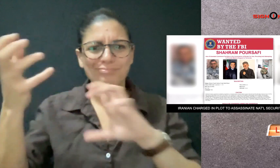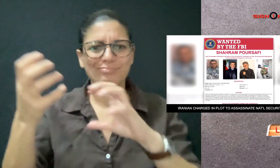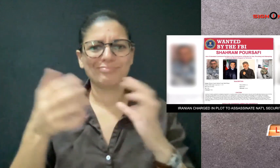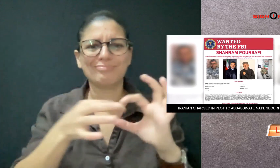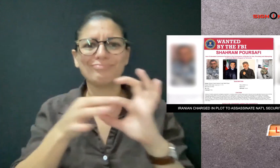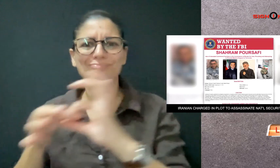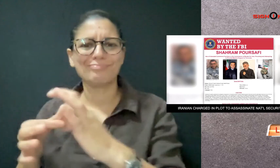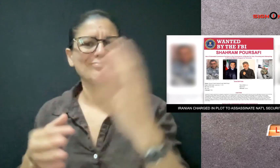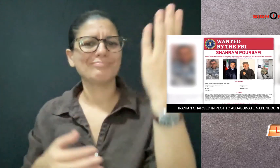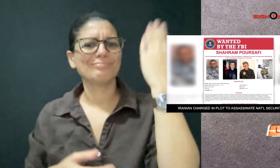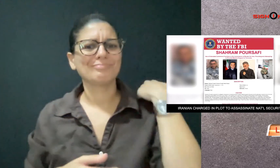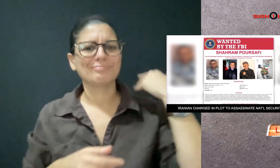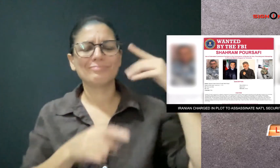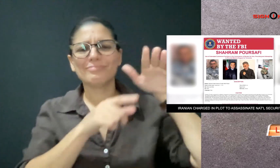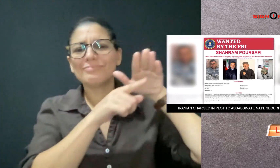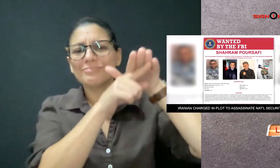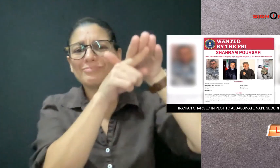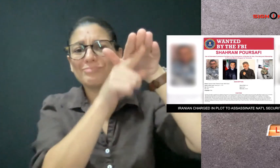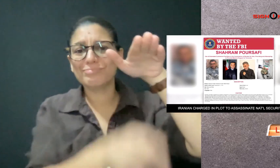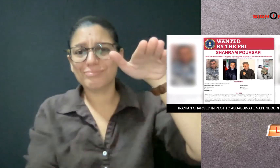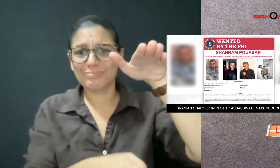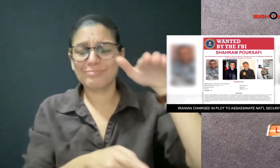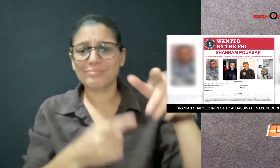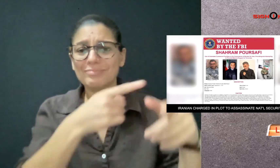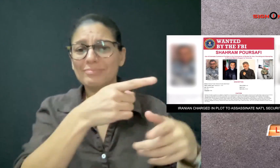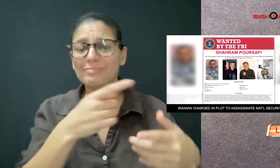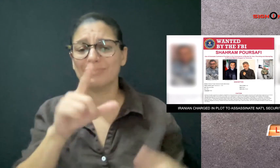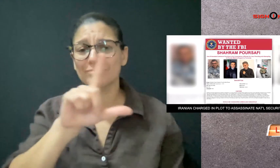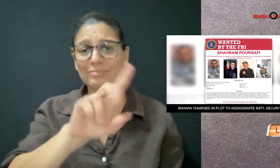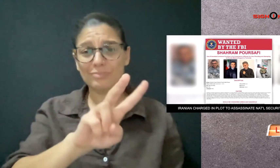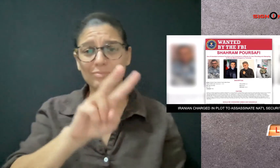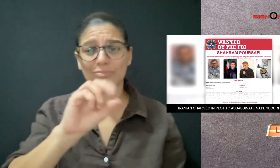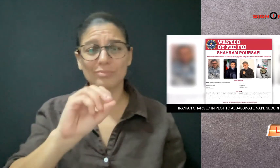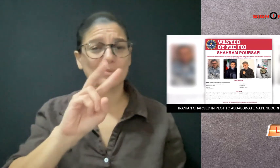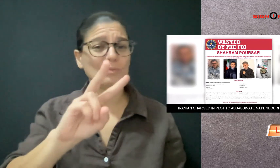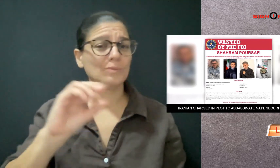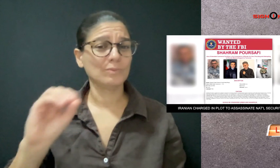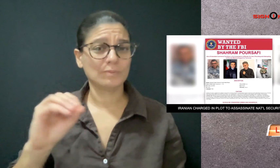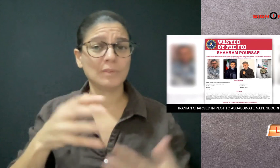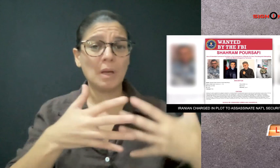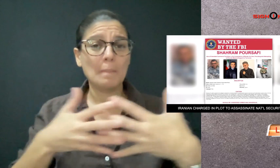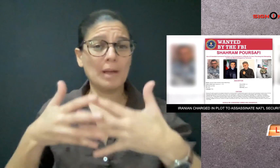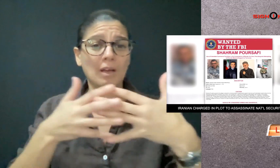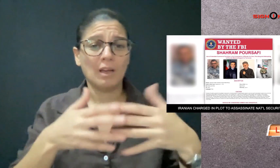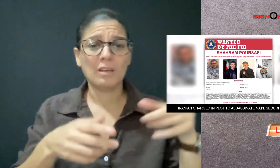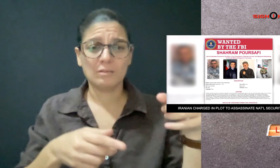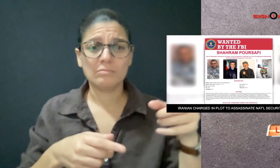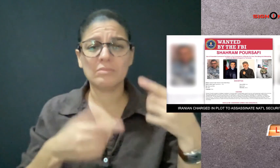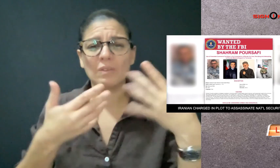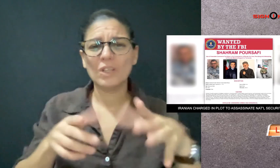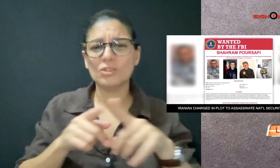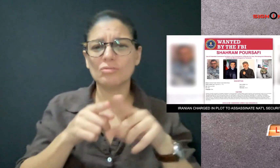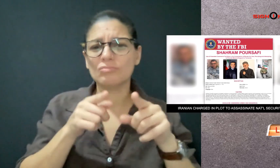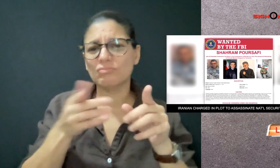The alleged assassination plot is likely in retaliation for the 2020